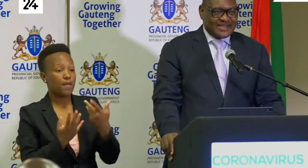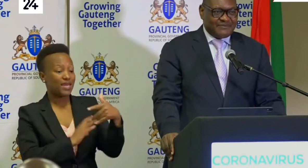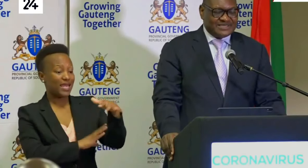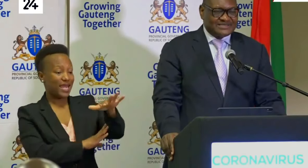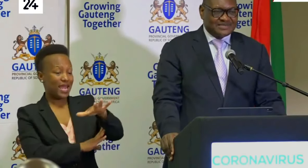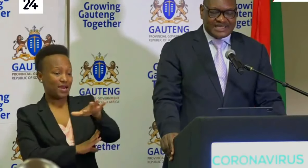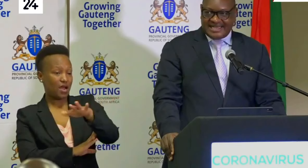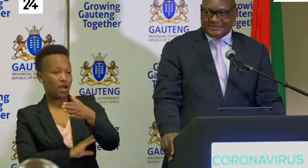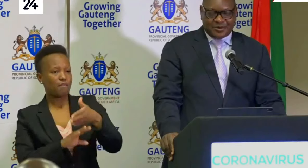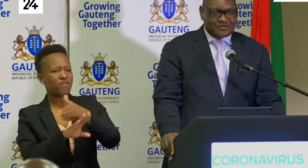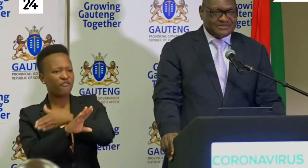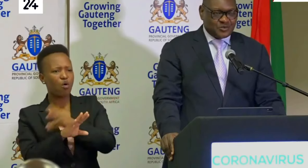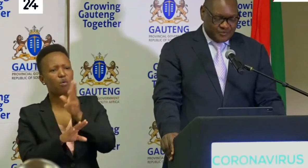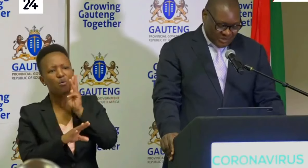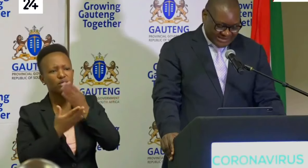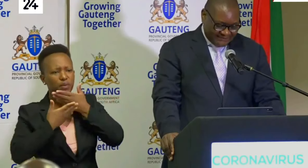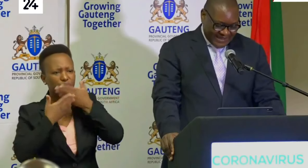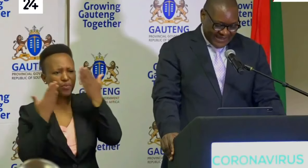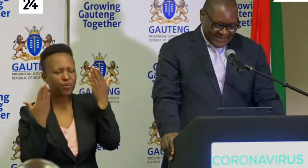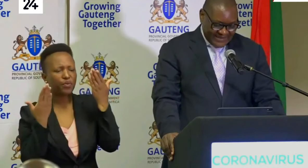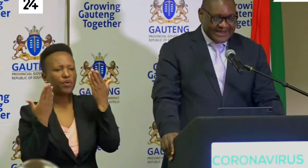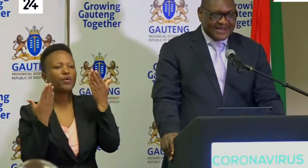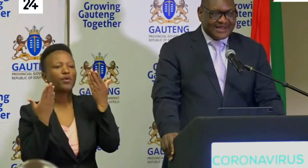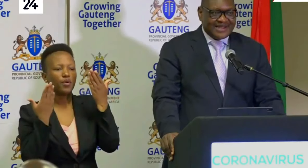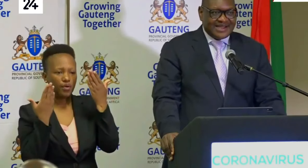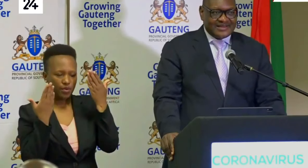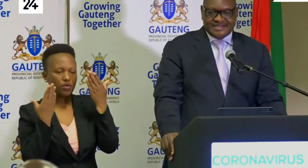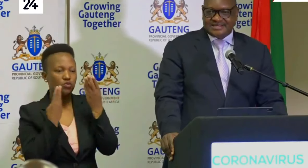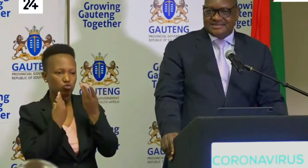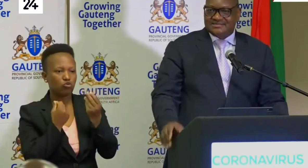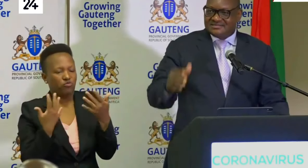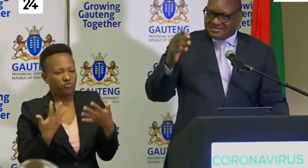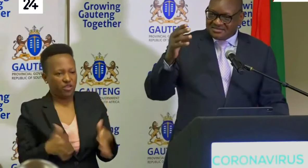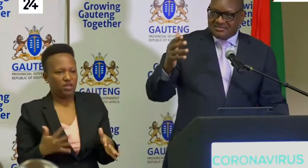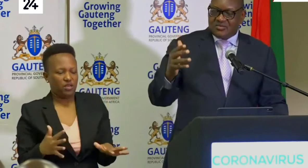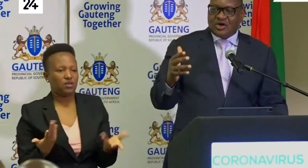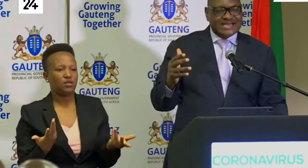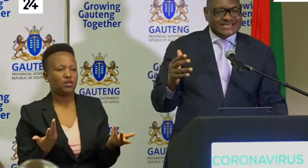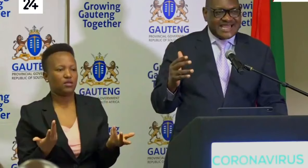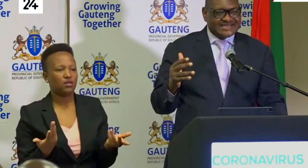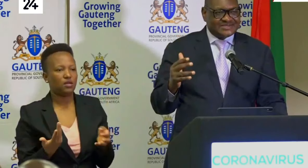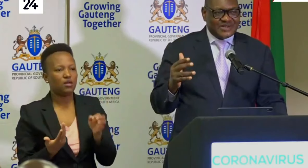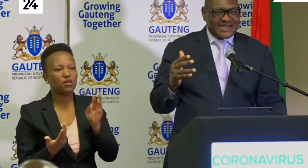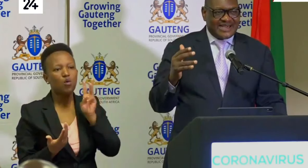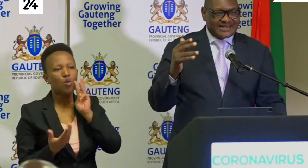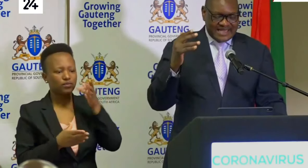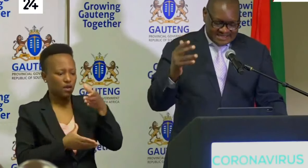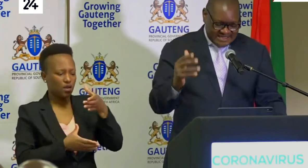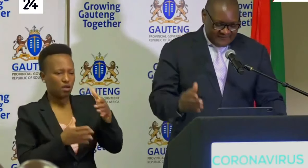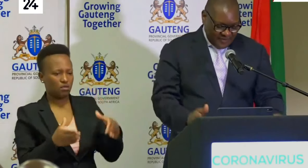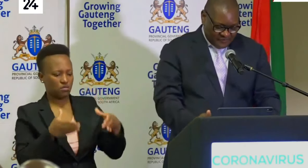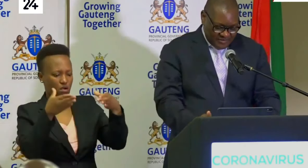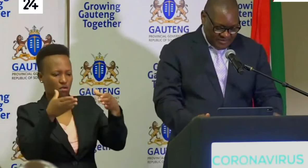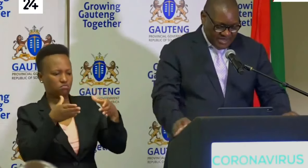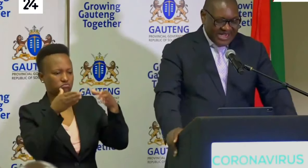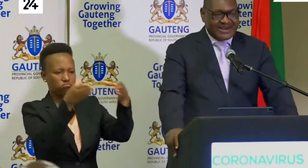where there have been serious problems with water supply and these water tanks we are getting